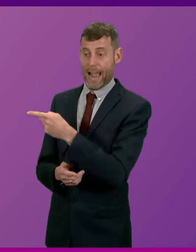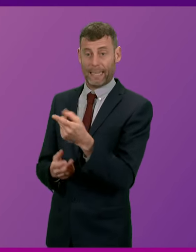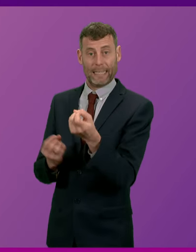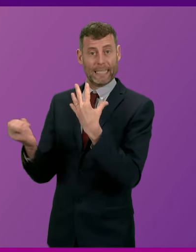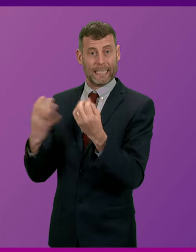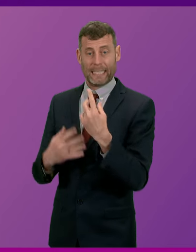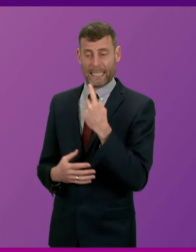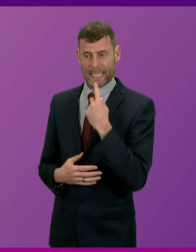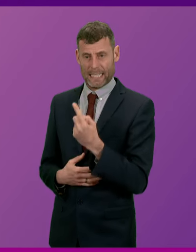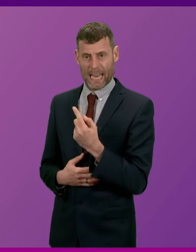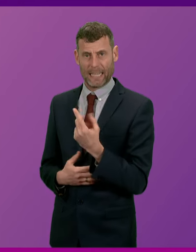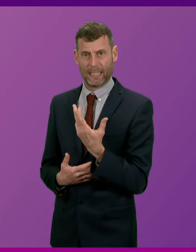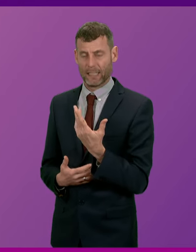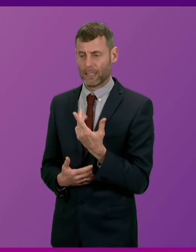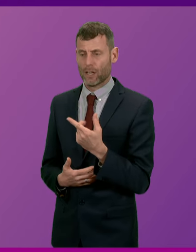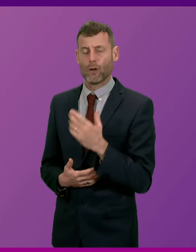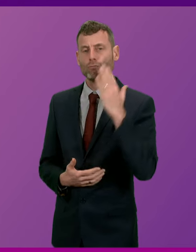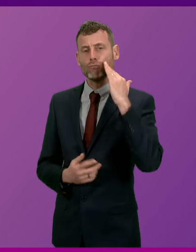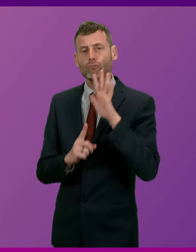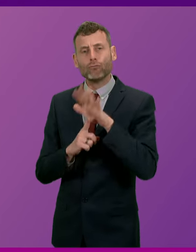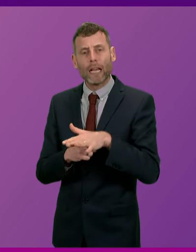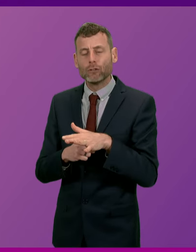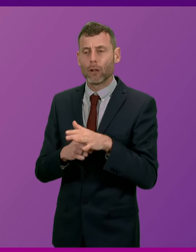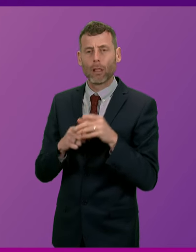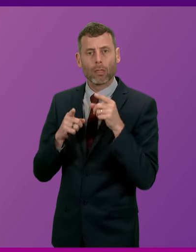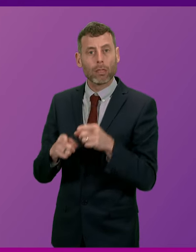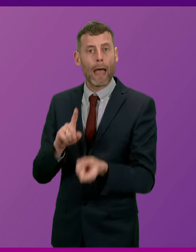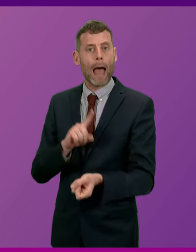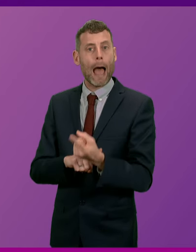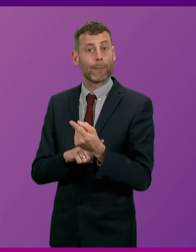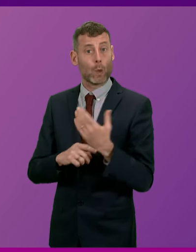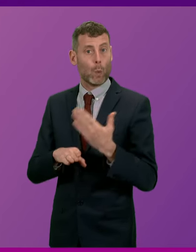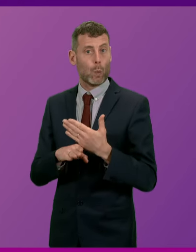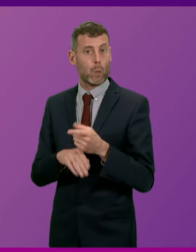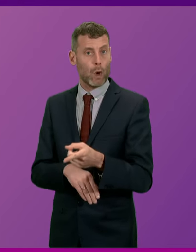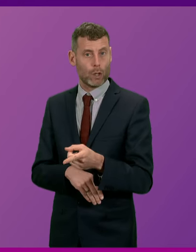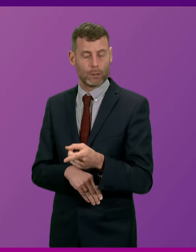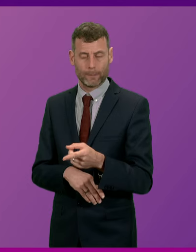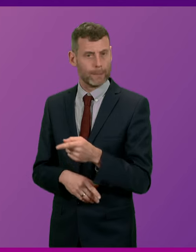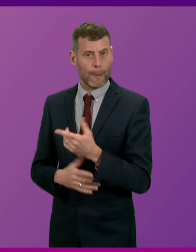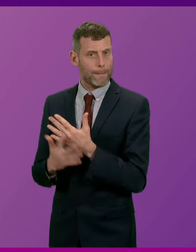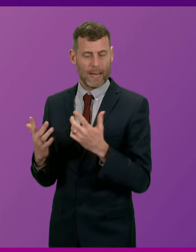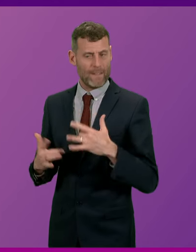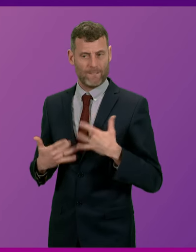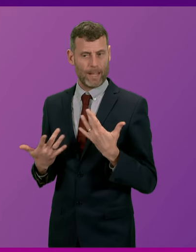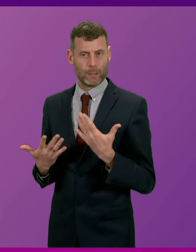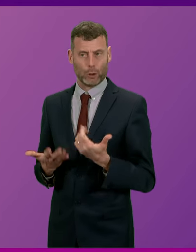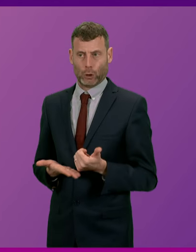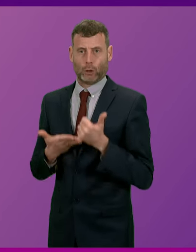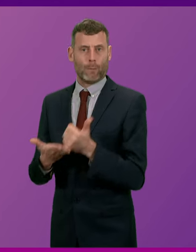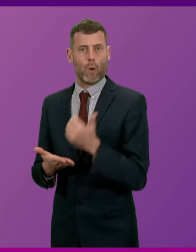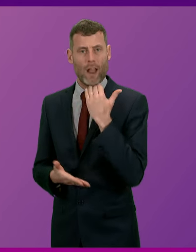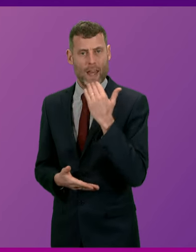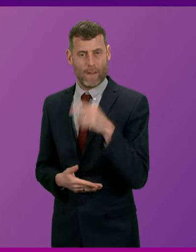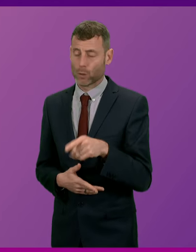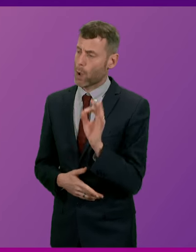unable to report the racial abuse they faced at work. Can the First Minister outline what measures the Scottish Government is